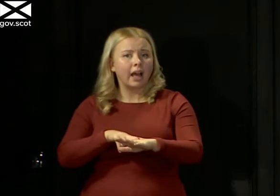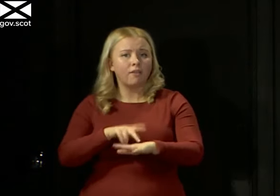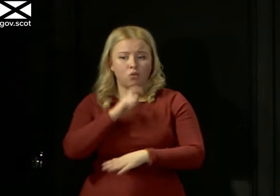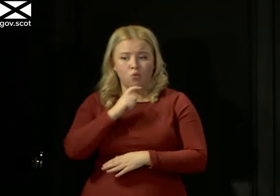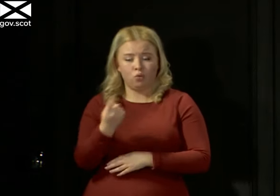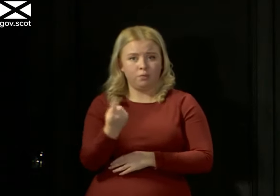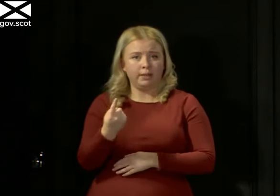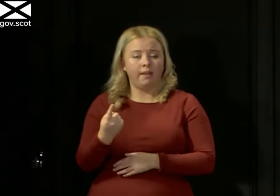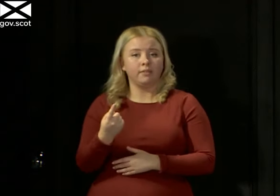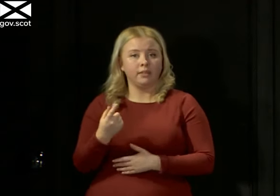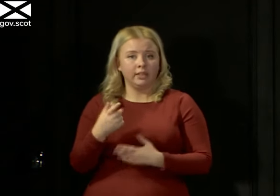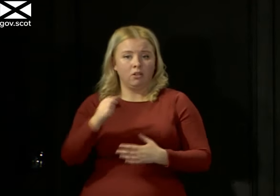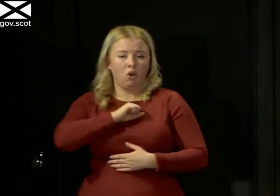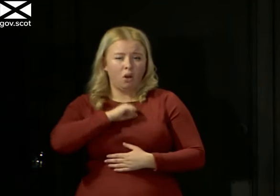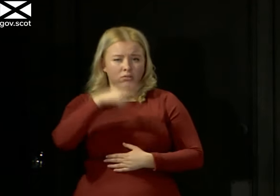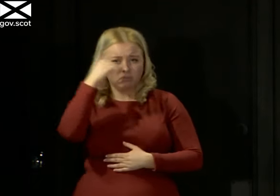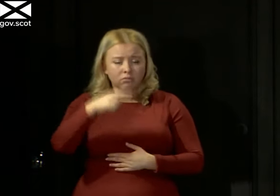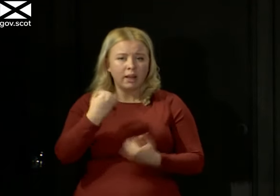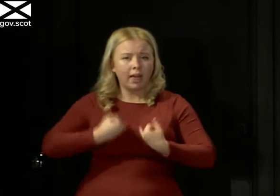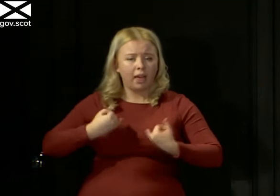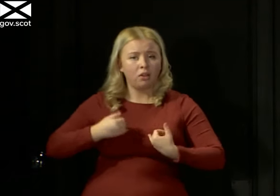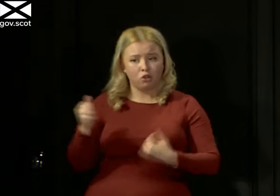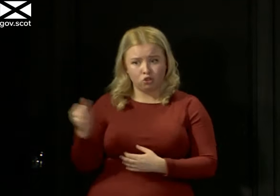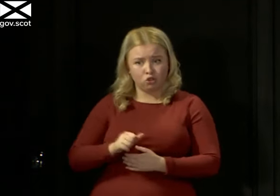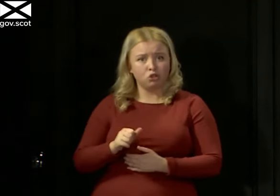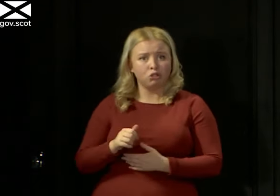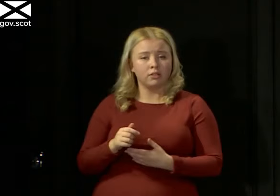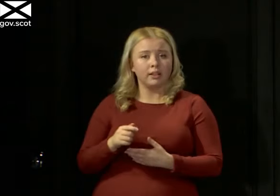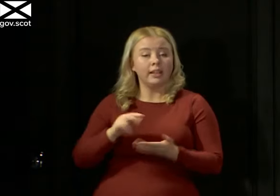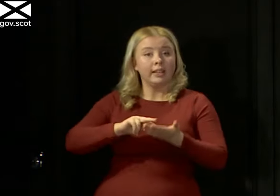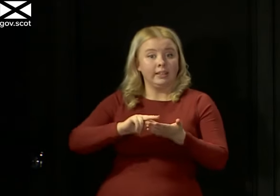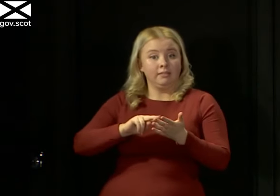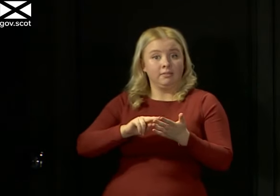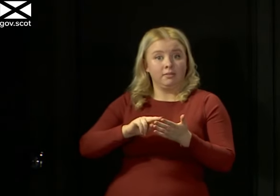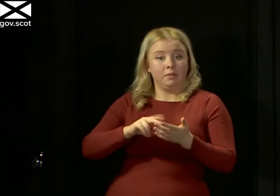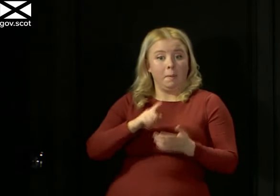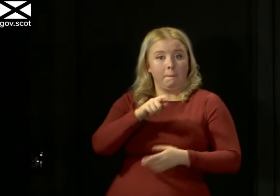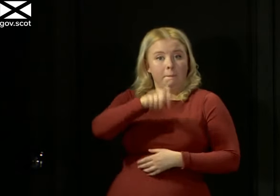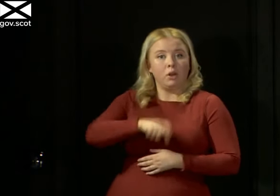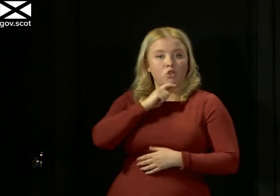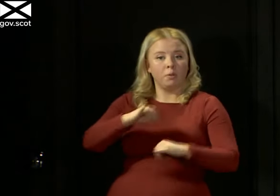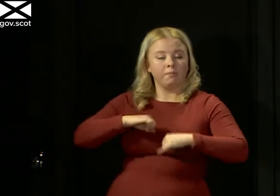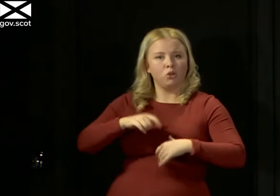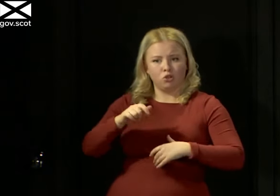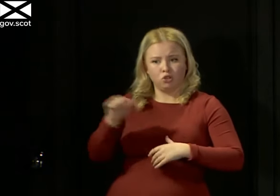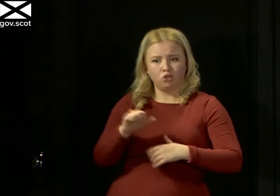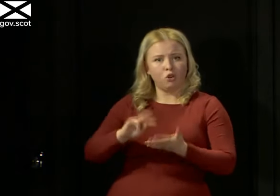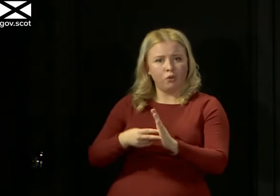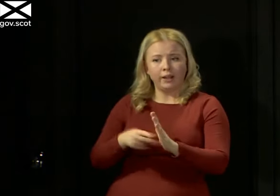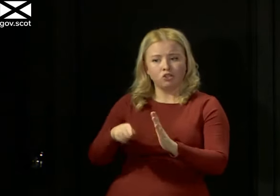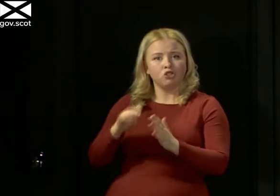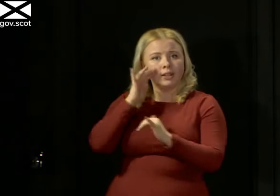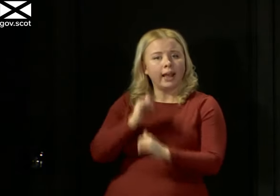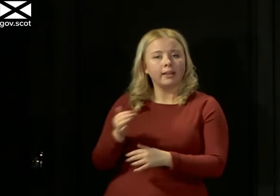advised to, and the care home provider should arrange for them to be tested, and there should be no barriers to that.